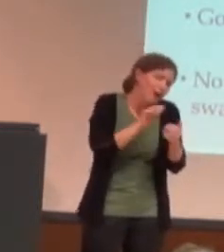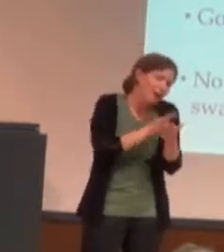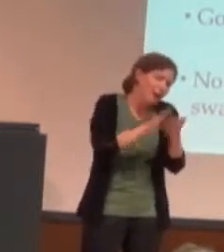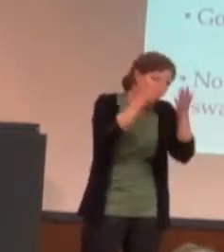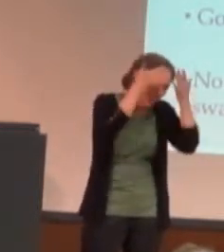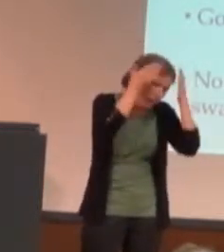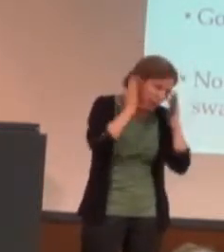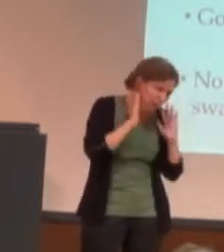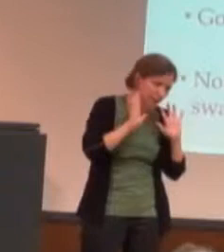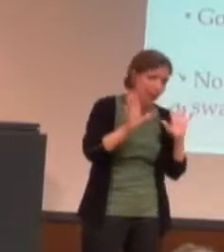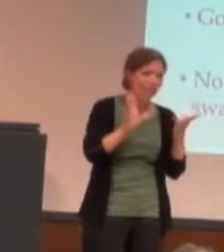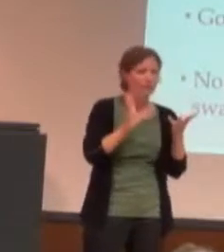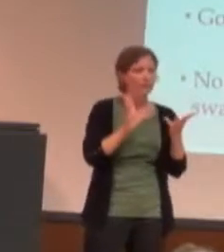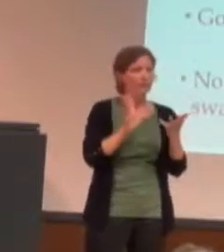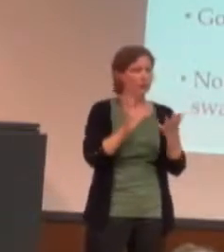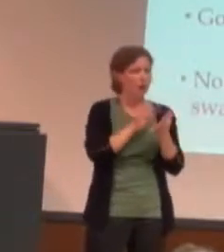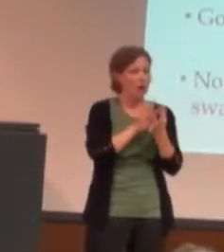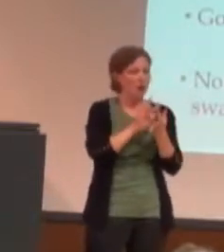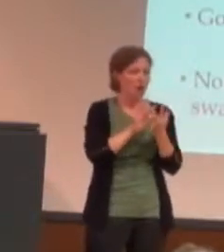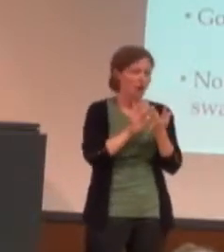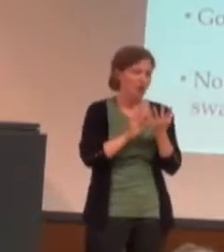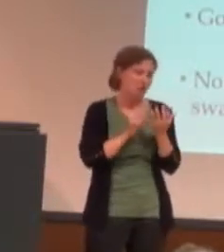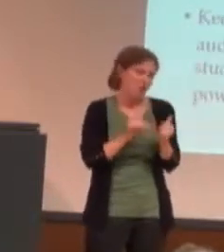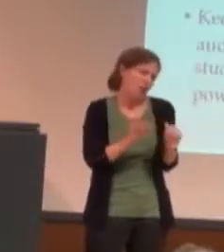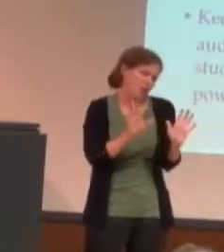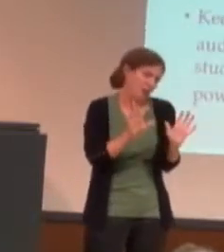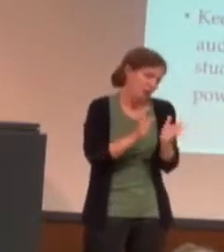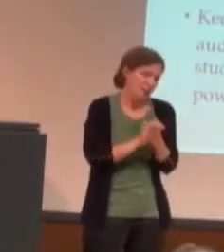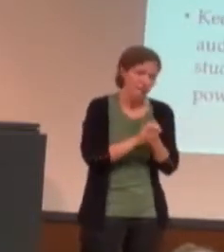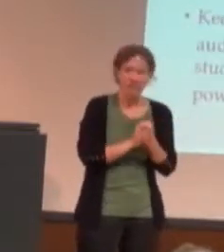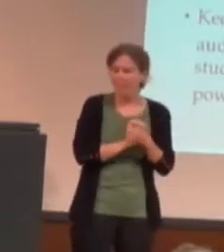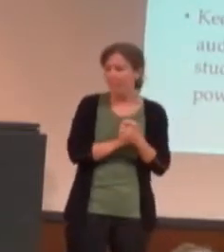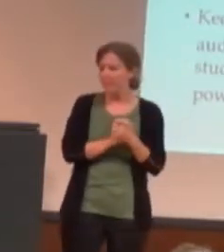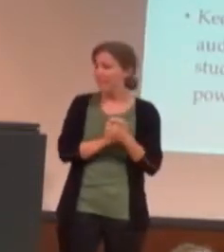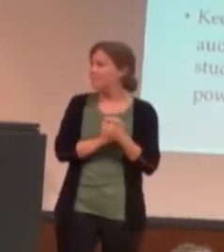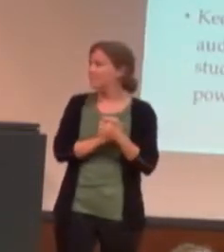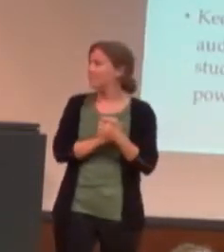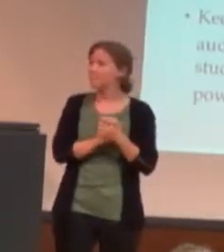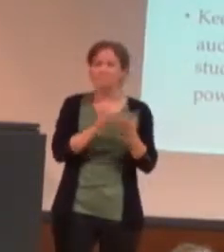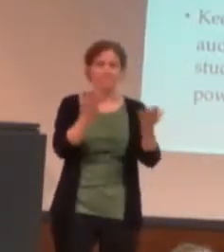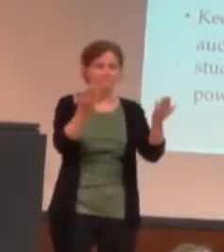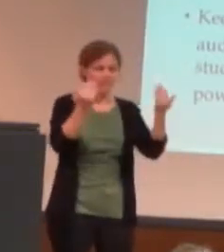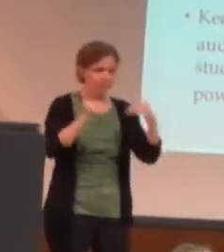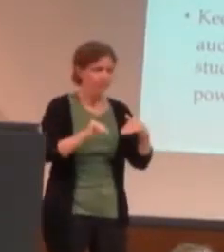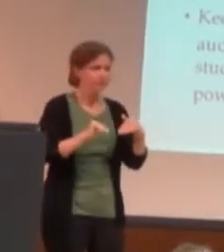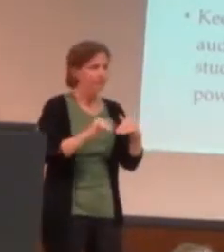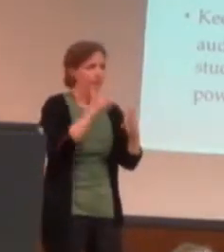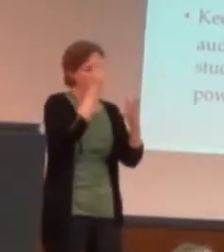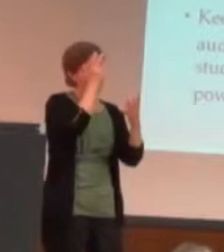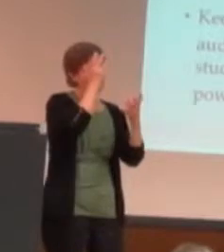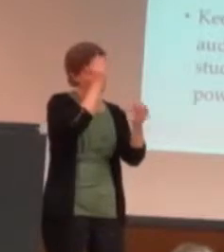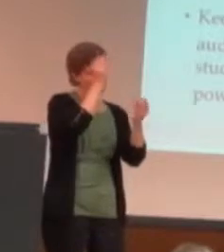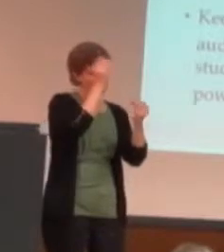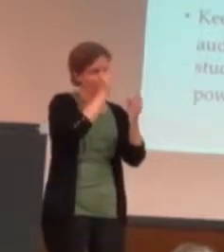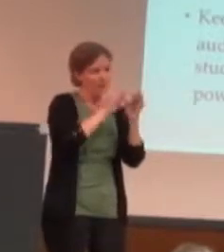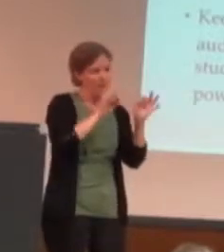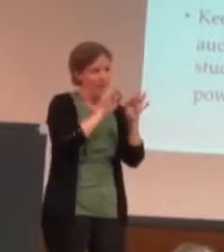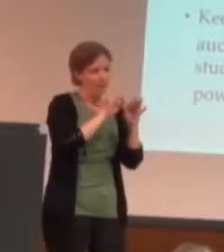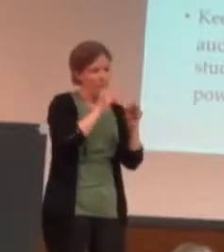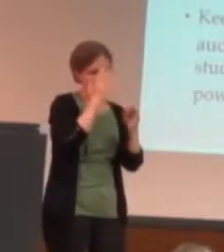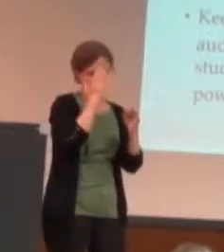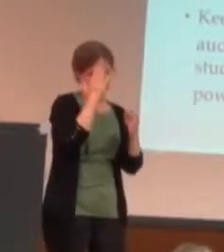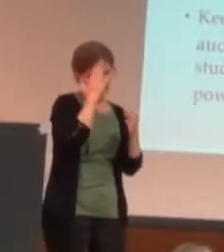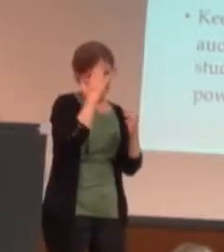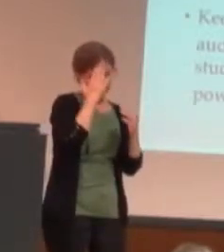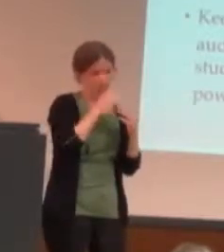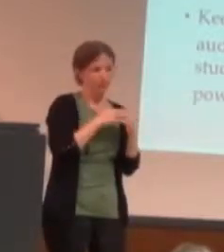those kind of things. So, knowing your content. So, you're not going to be wanting to,